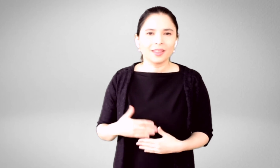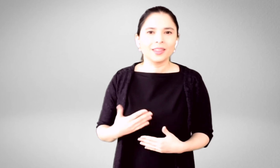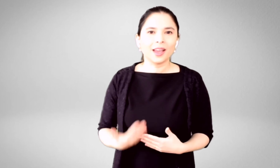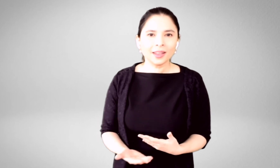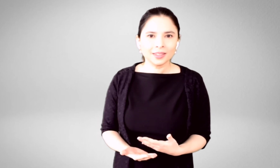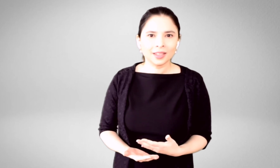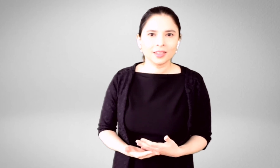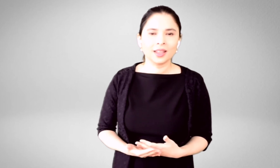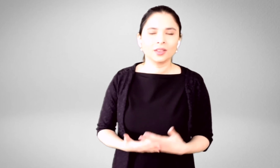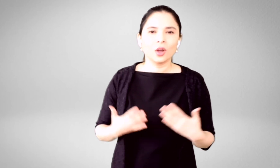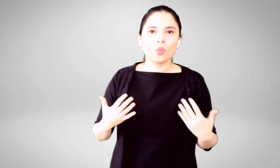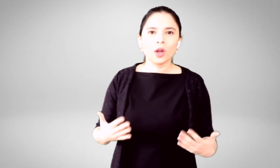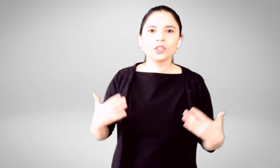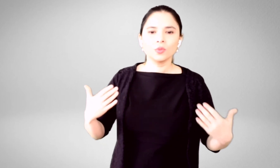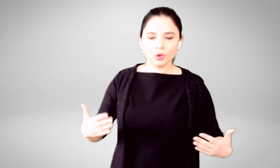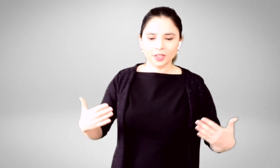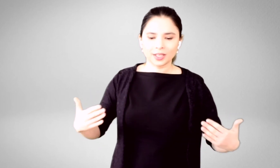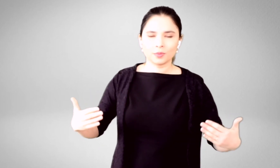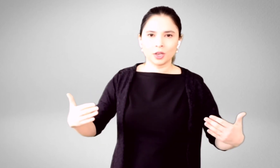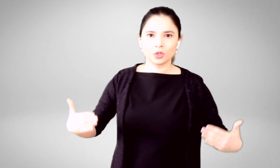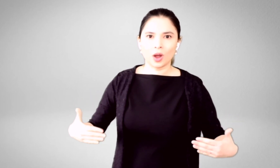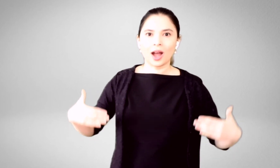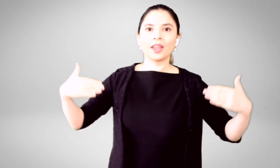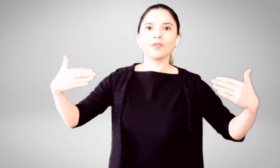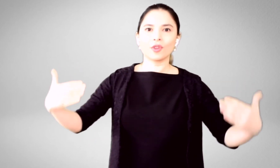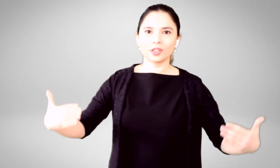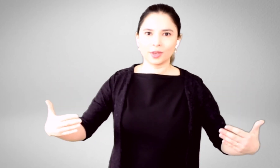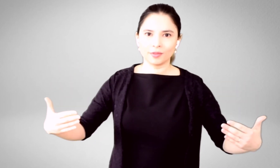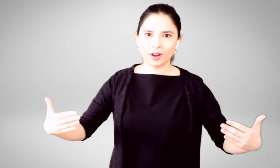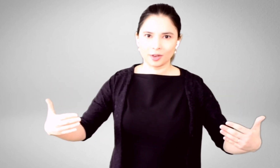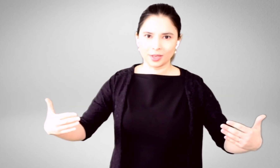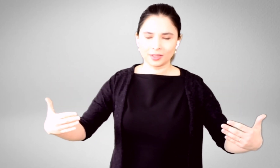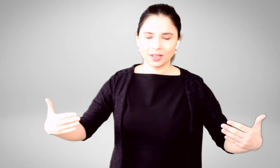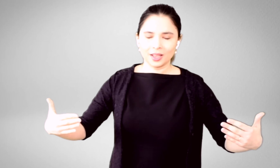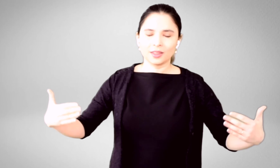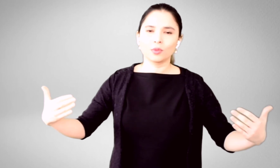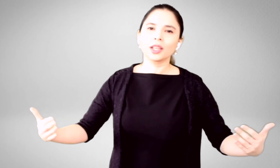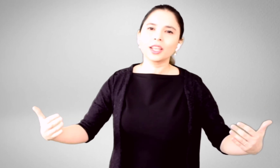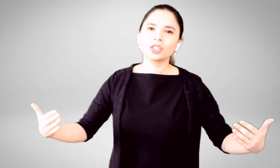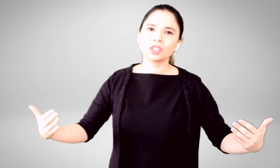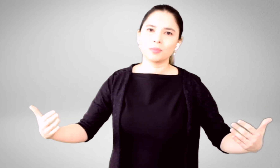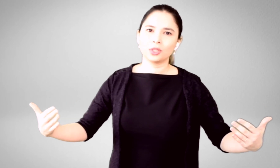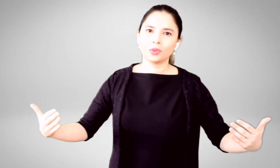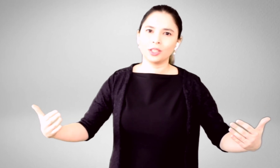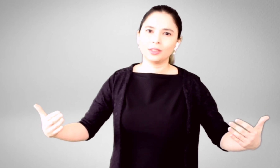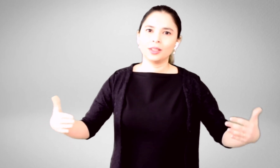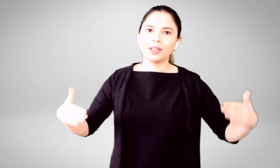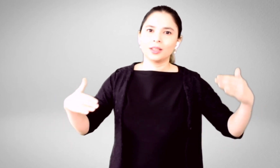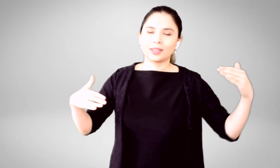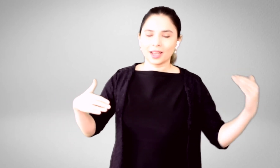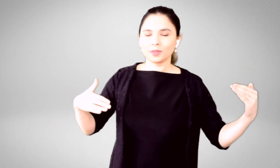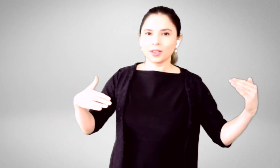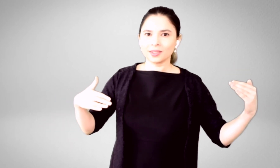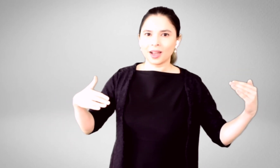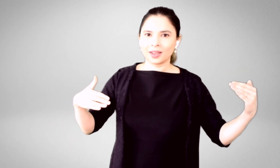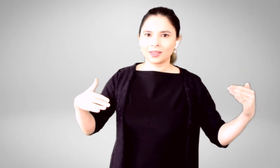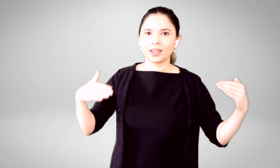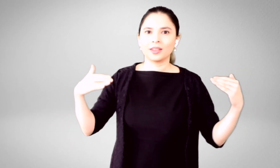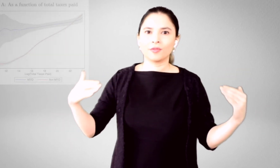The idea is that, once you move a taxpayer to a high-enforcement environment, the relationship between taxpayer size and